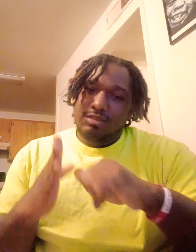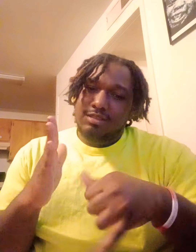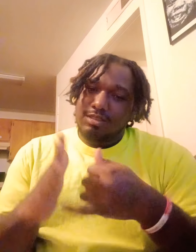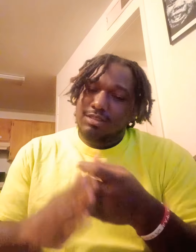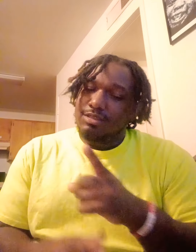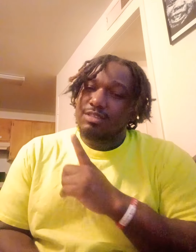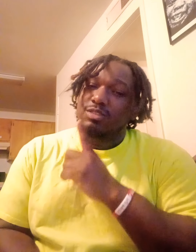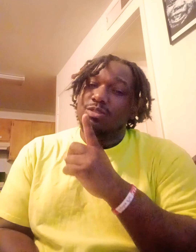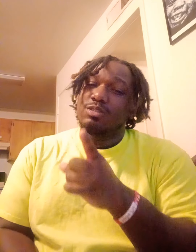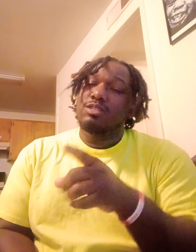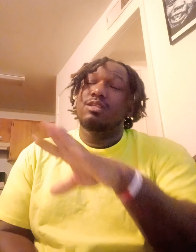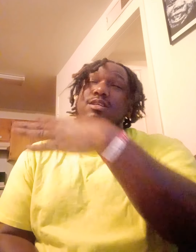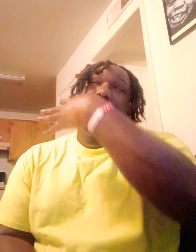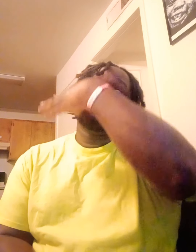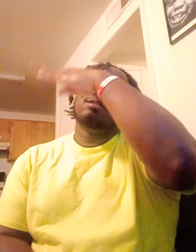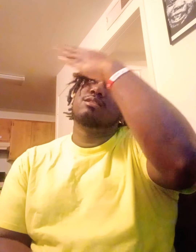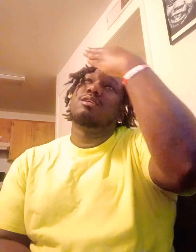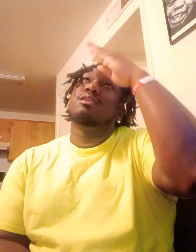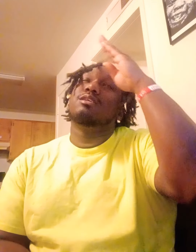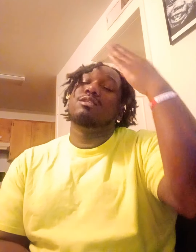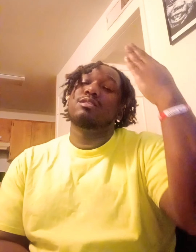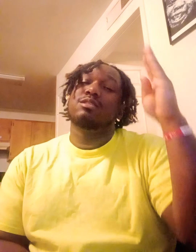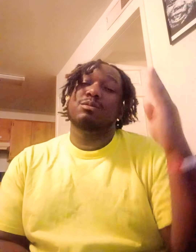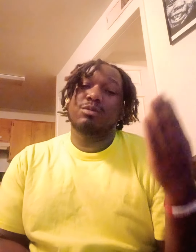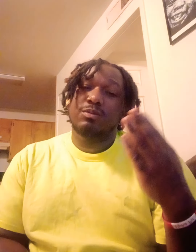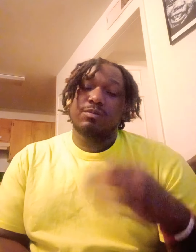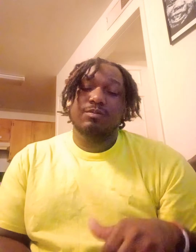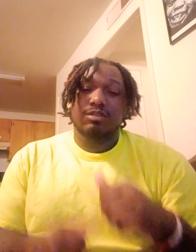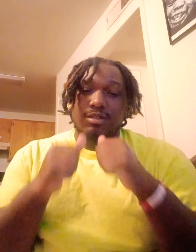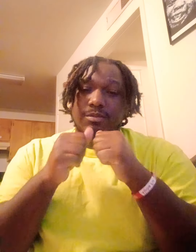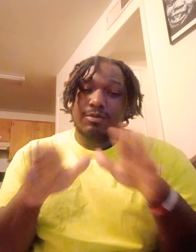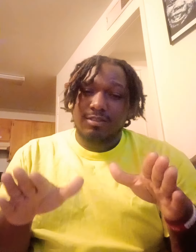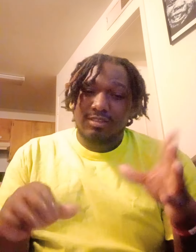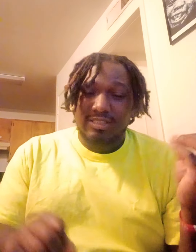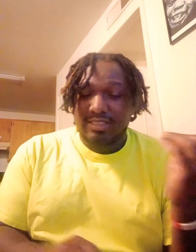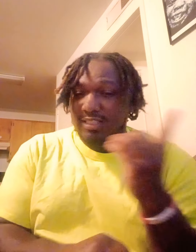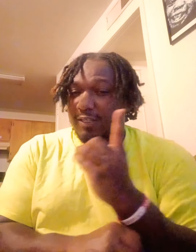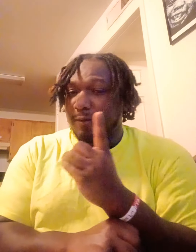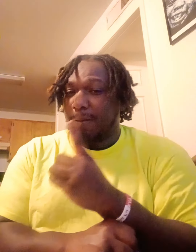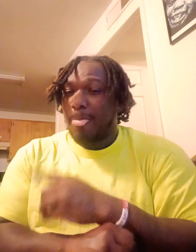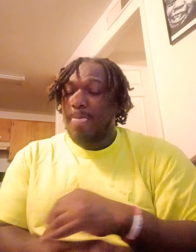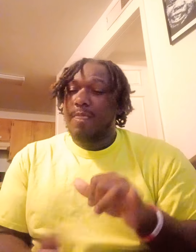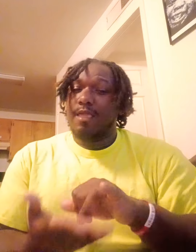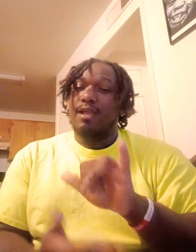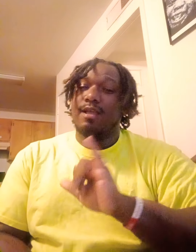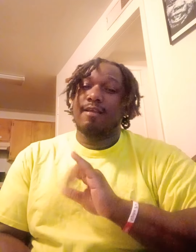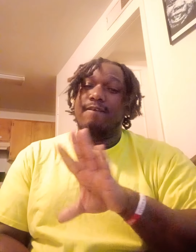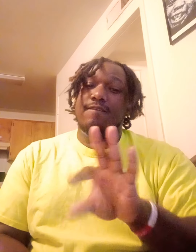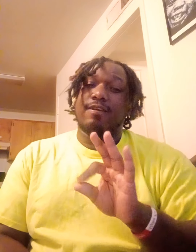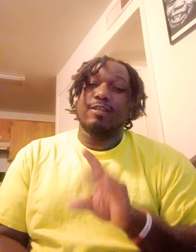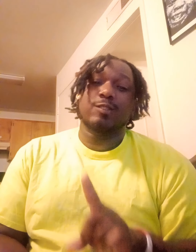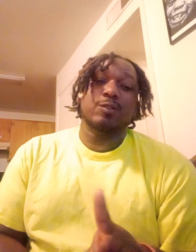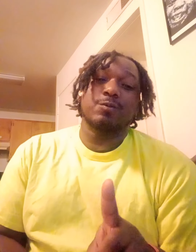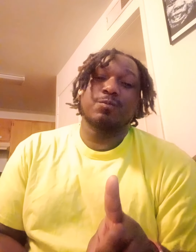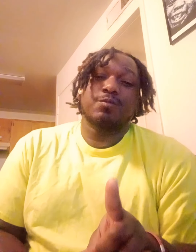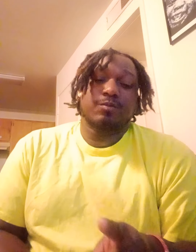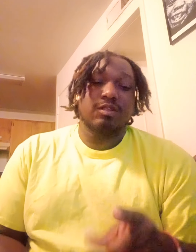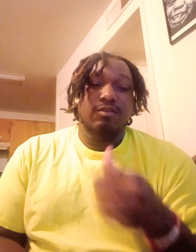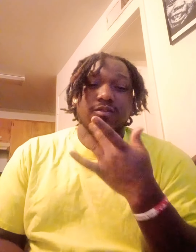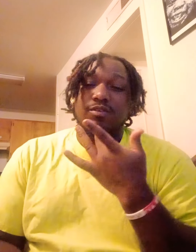world know why I'm loving my baby tonight I'm my baby